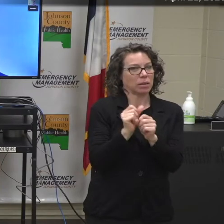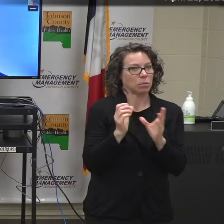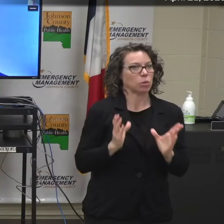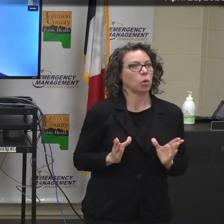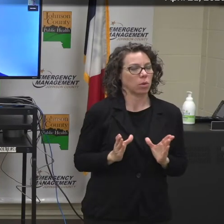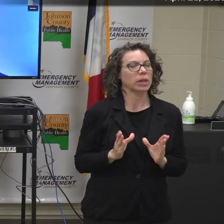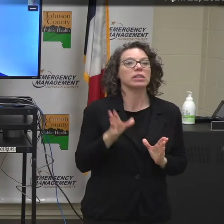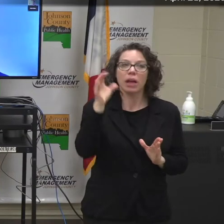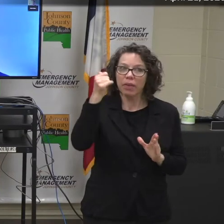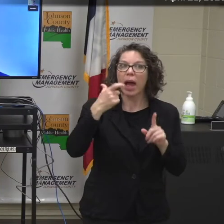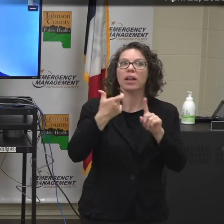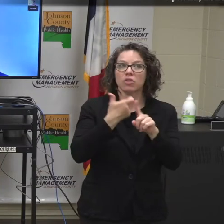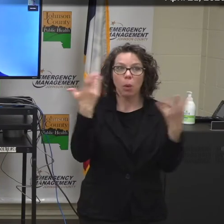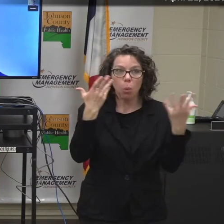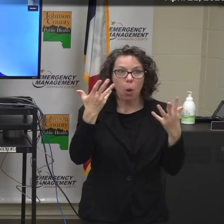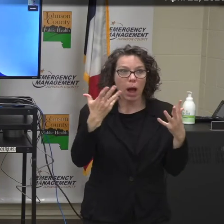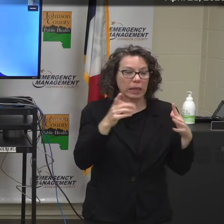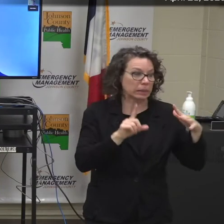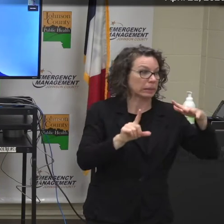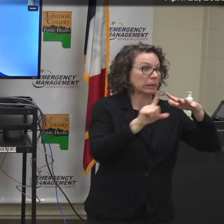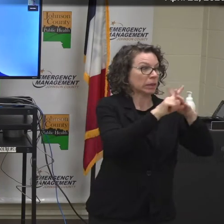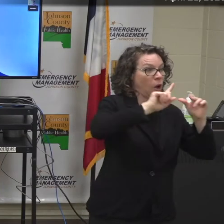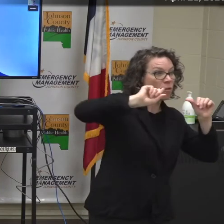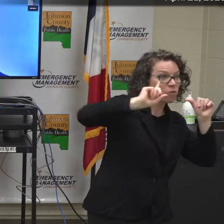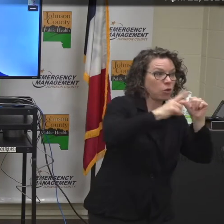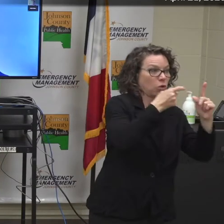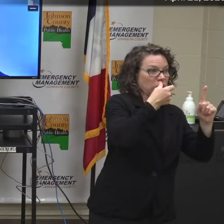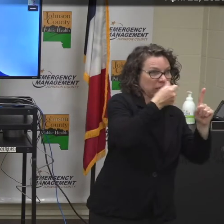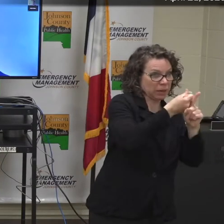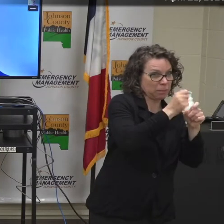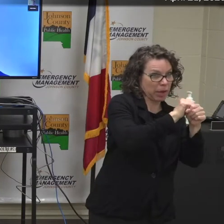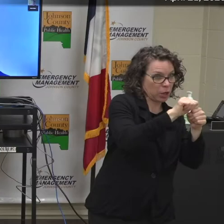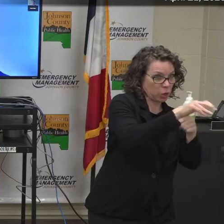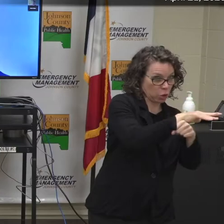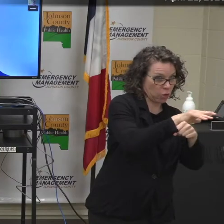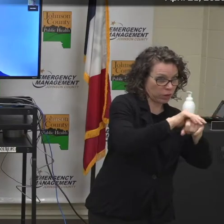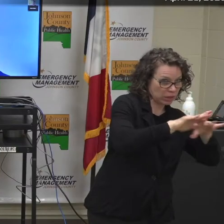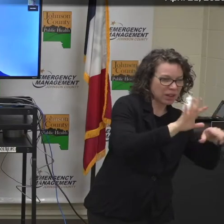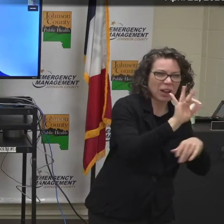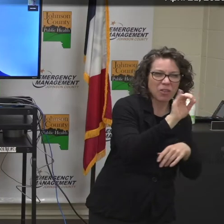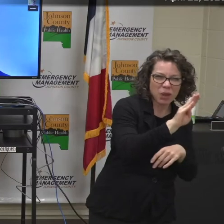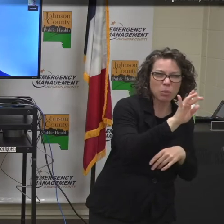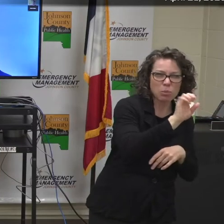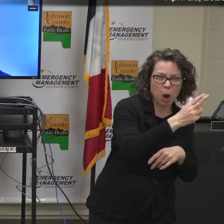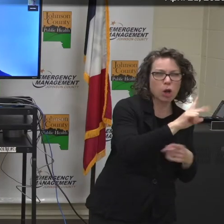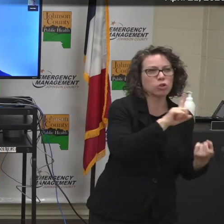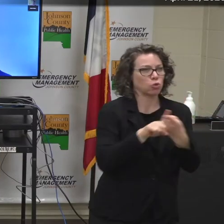dating back to the onset of the outbreak in the end of February, early March.